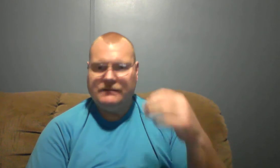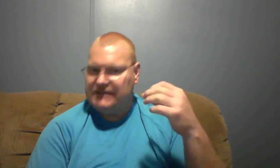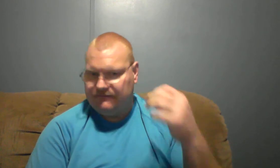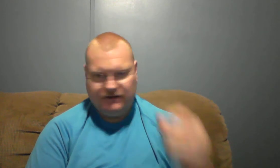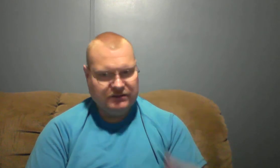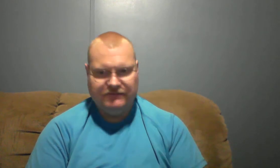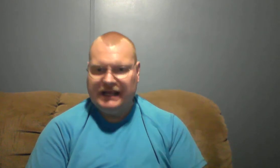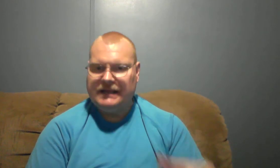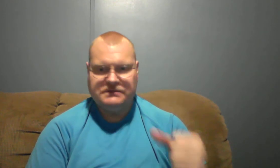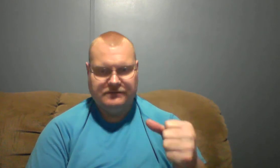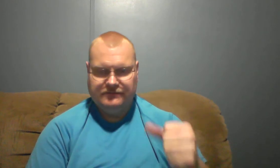I'm feeling the flames